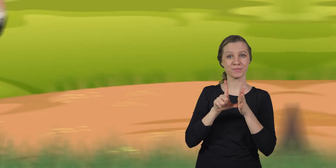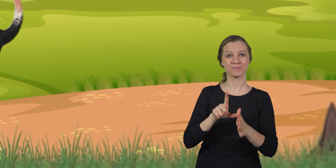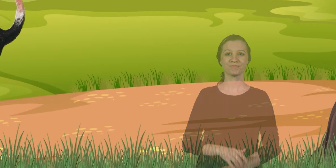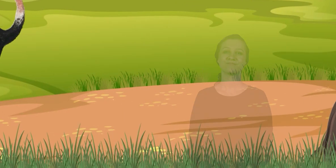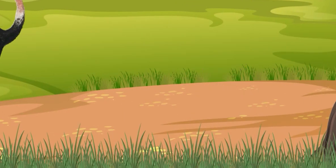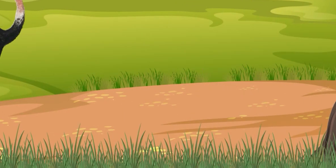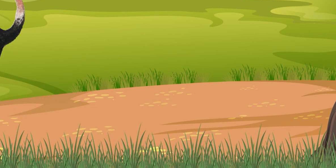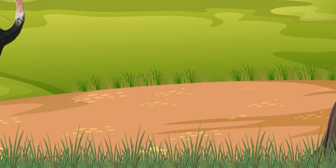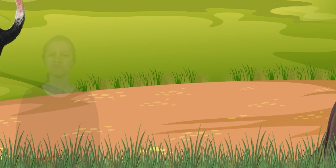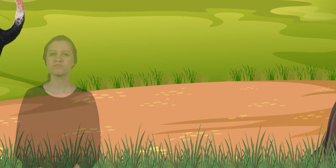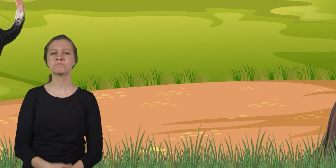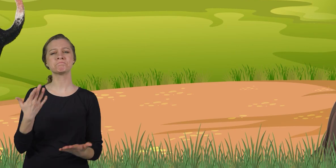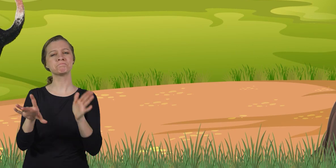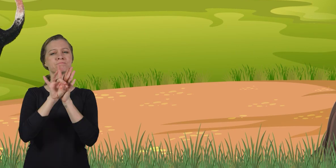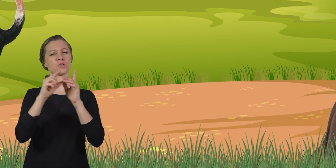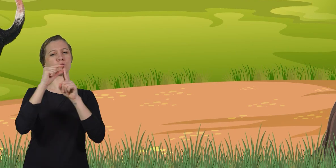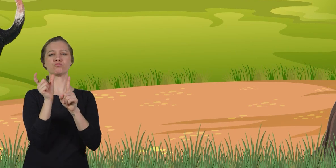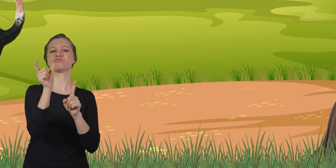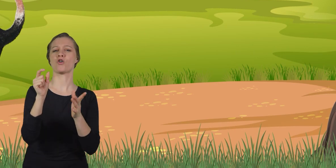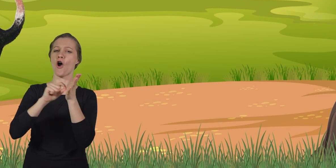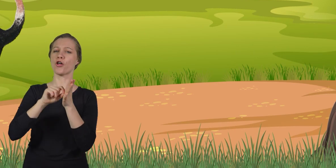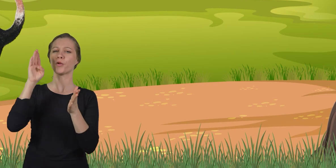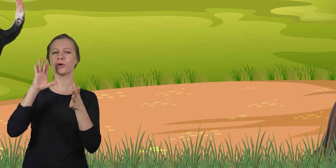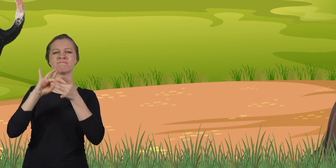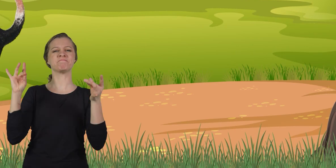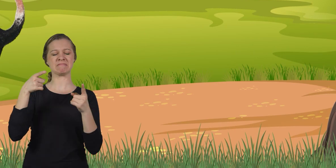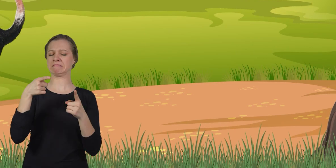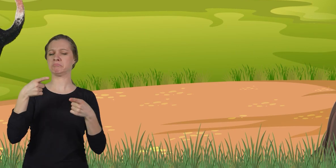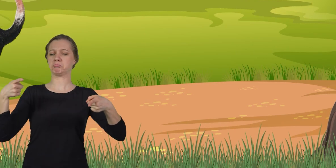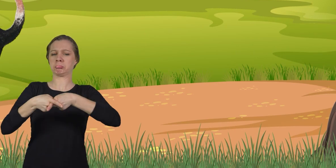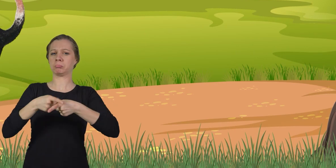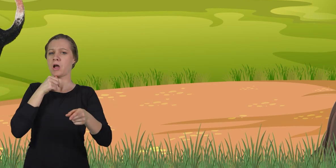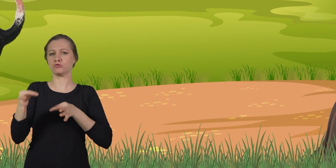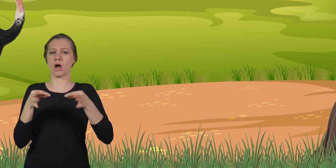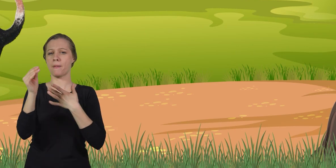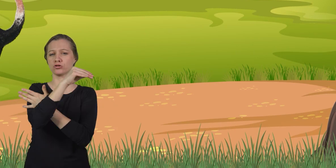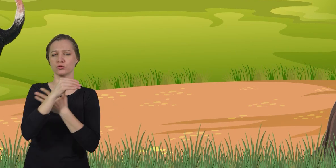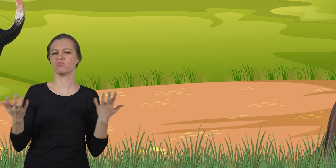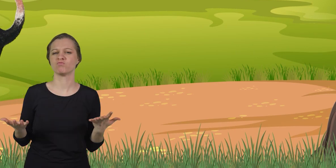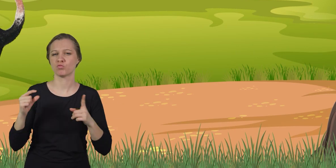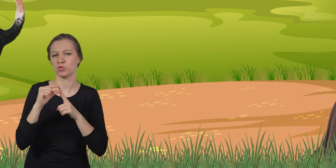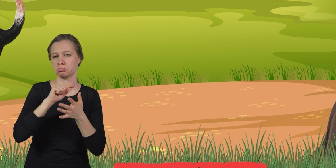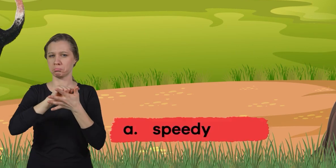1. Choose the word the author would say least describes the ostrich. A.